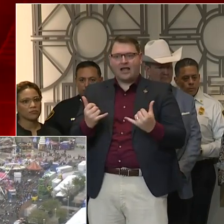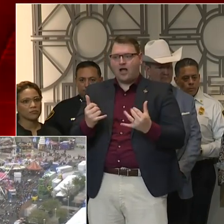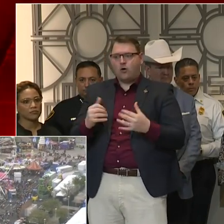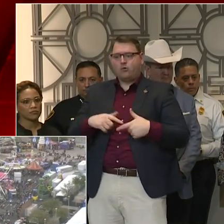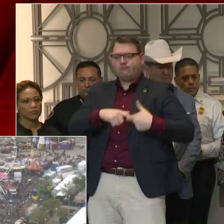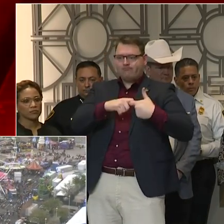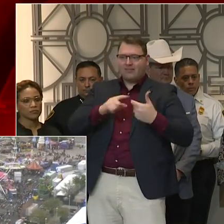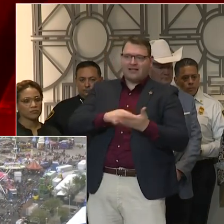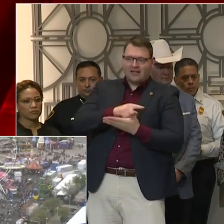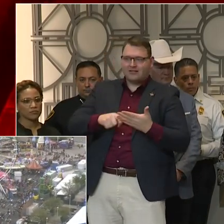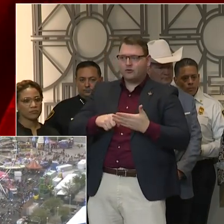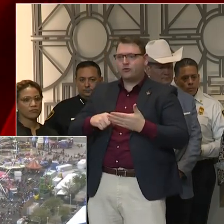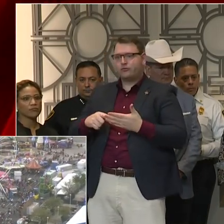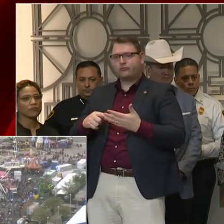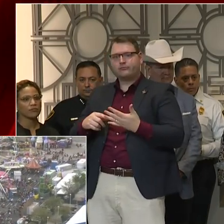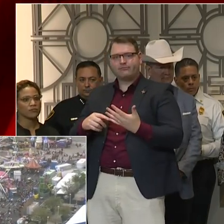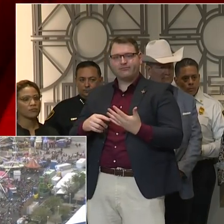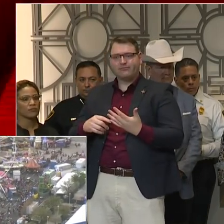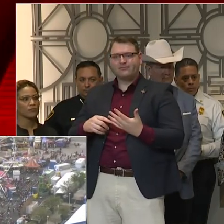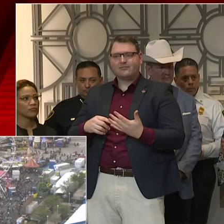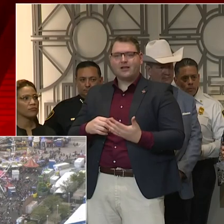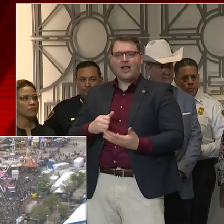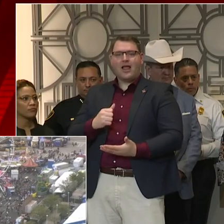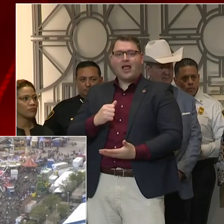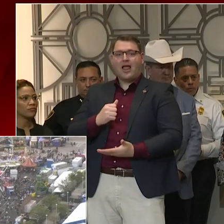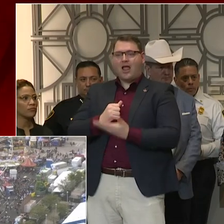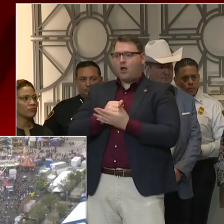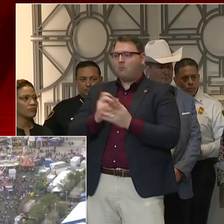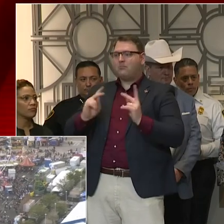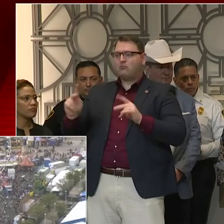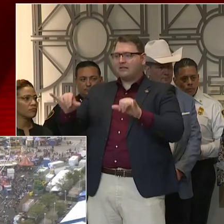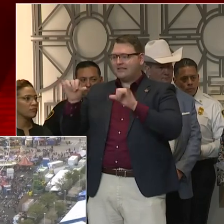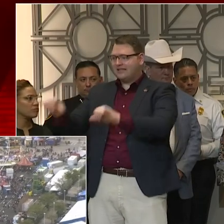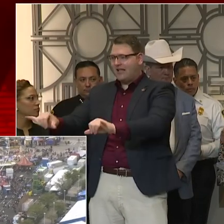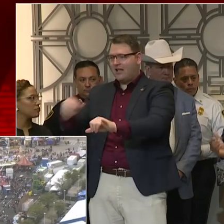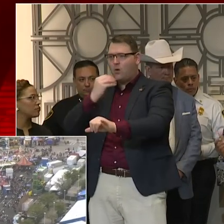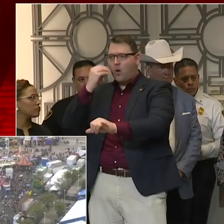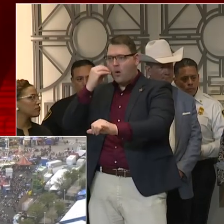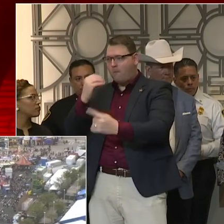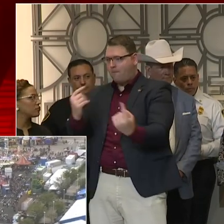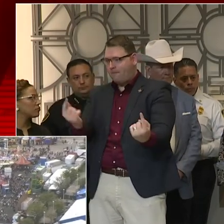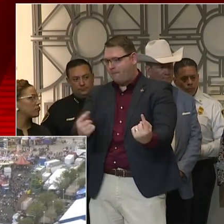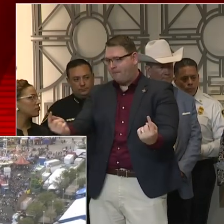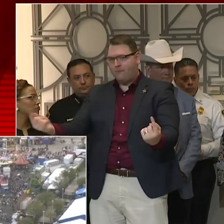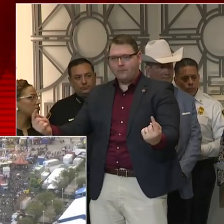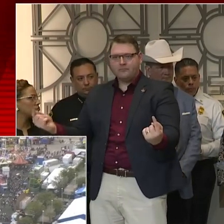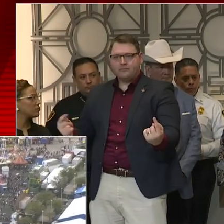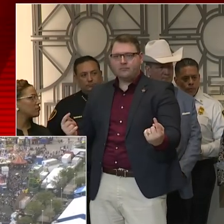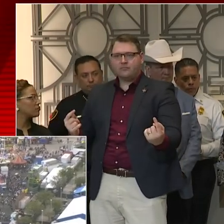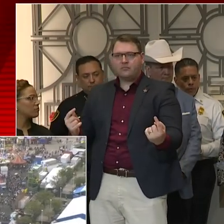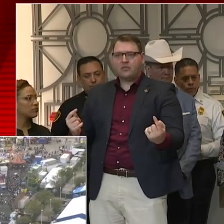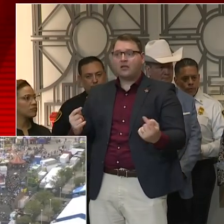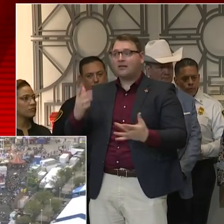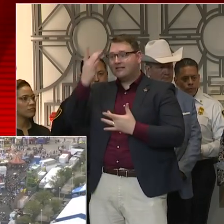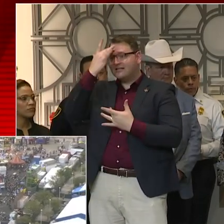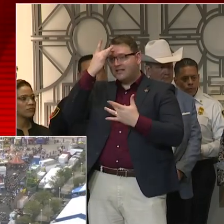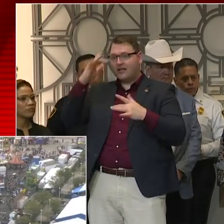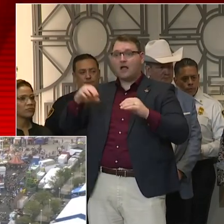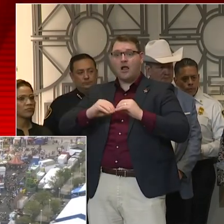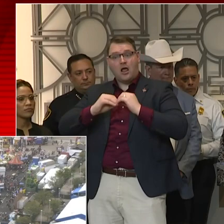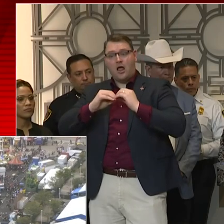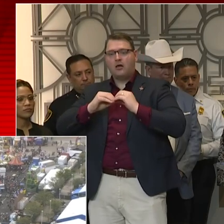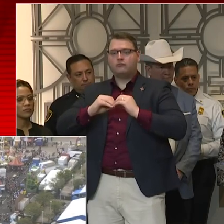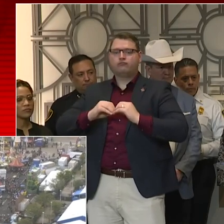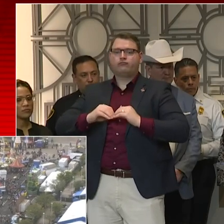March, it kind of helps to contain and mitigate. Because now with the rodeo not taking place right now in this time period,